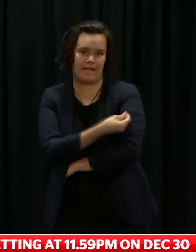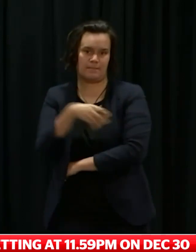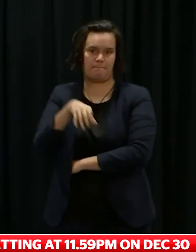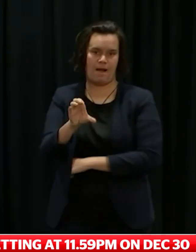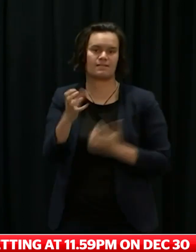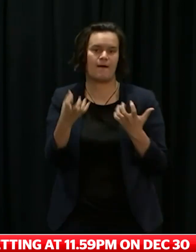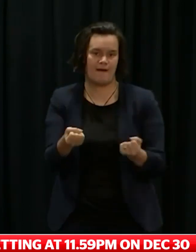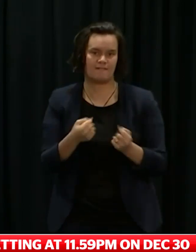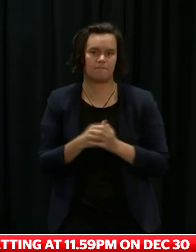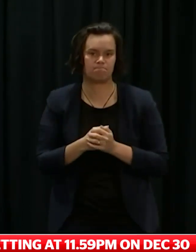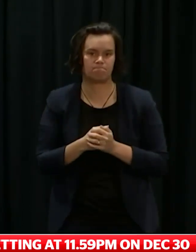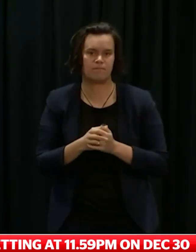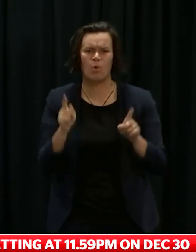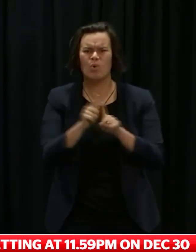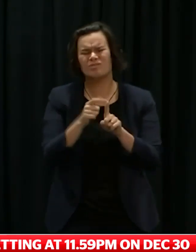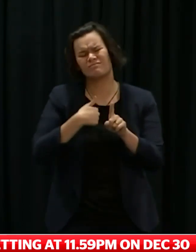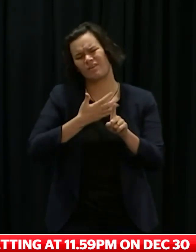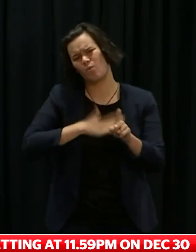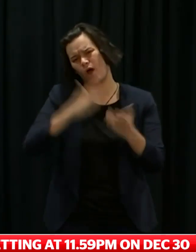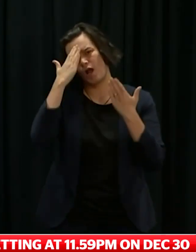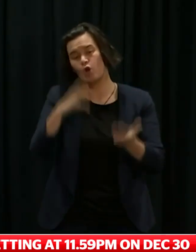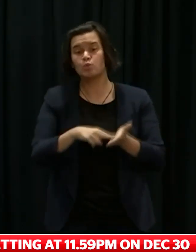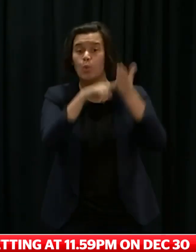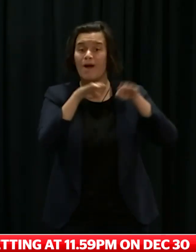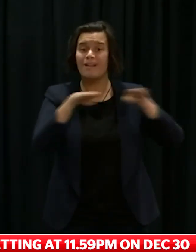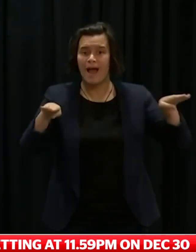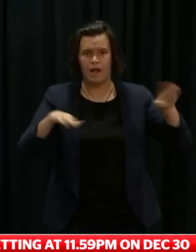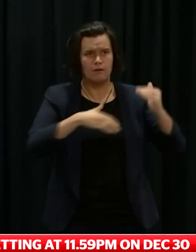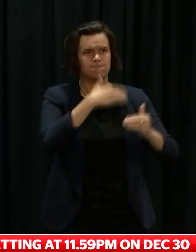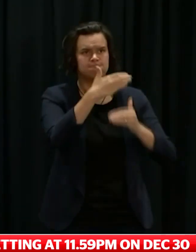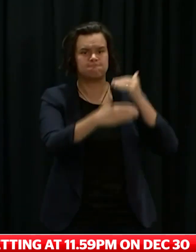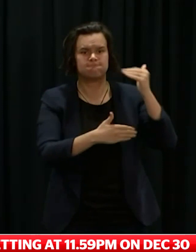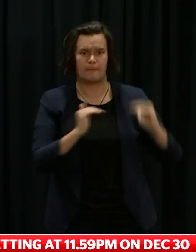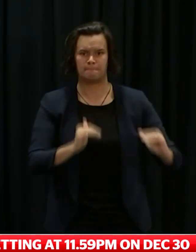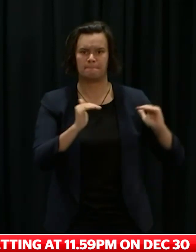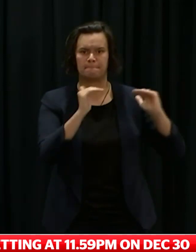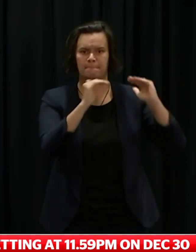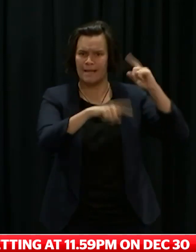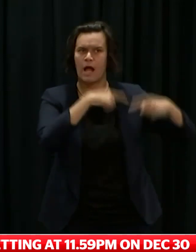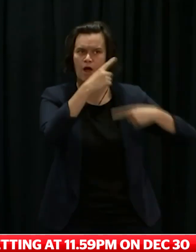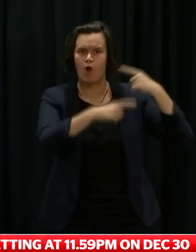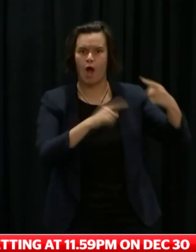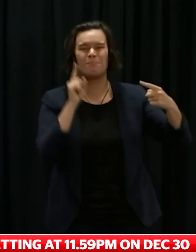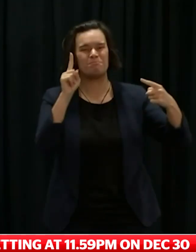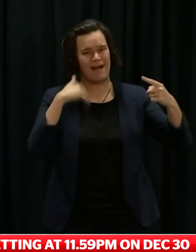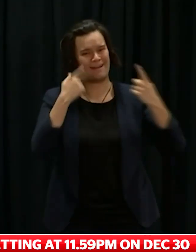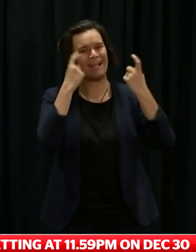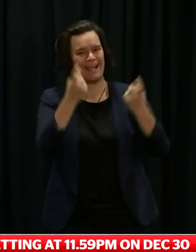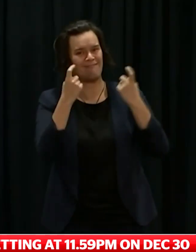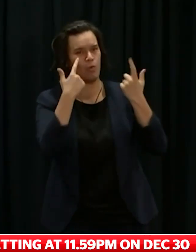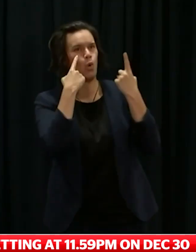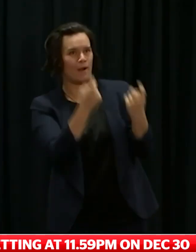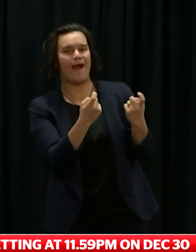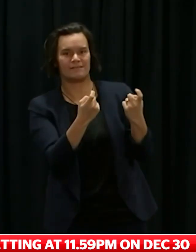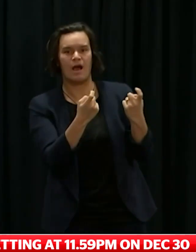that is being undertaken in Northland, and the enormous progress that is being made there too. But I do think it's right to be cautious in this move. This